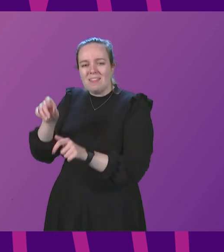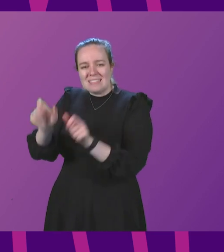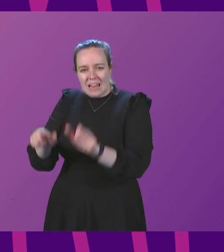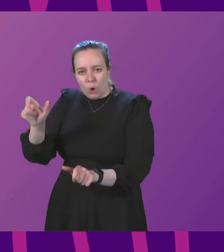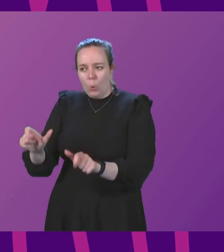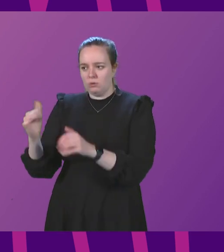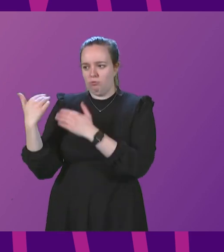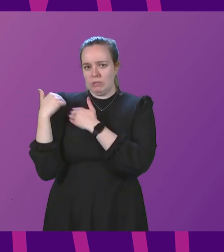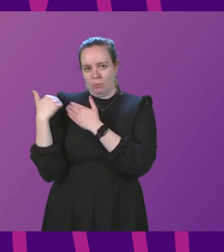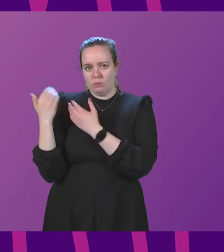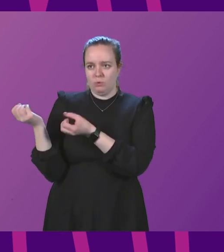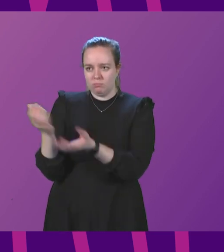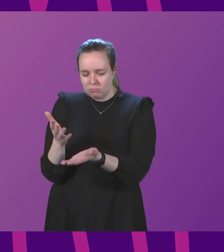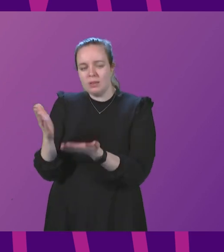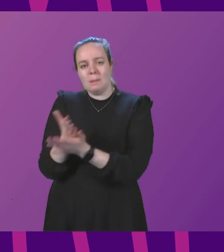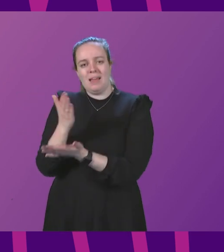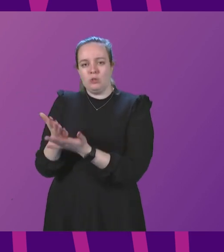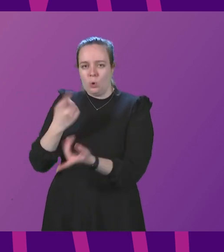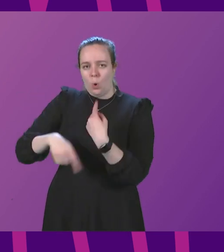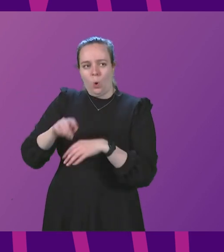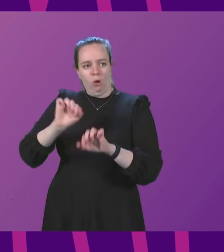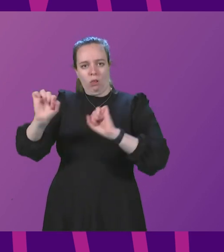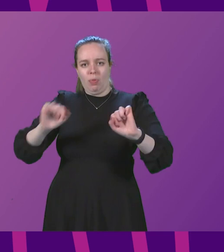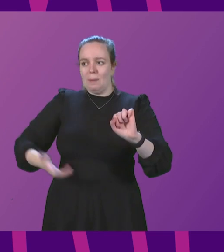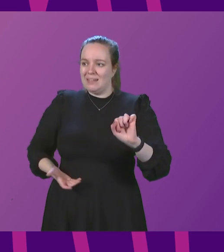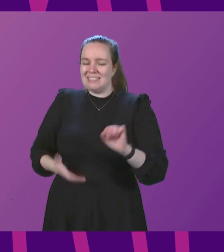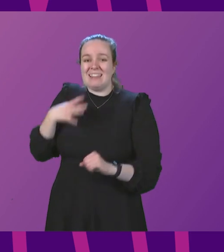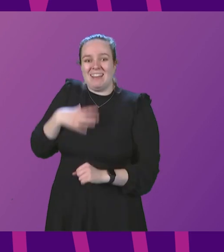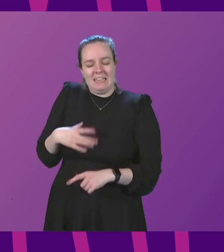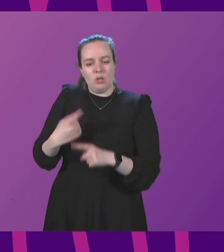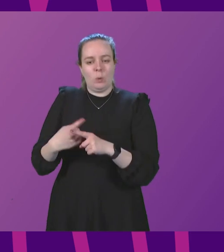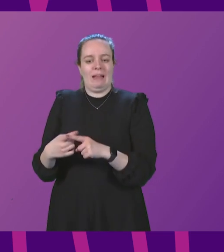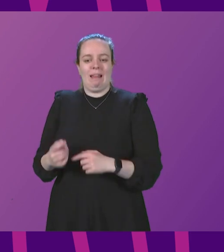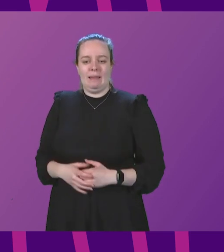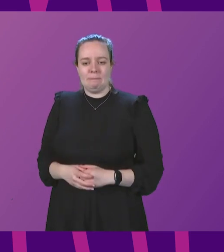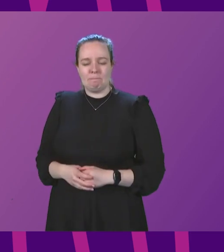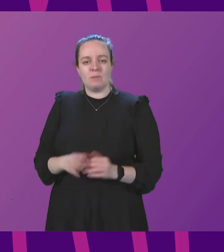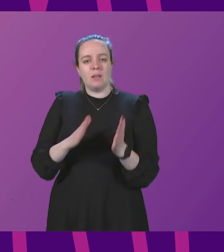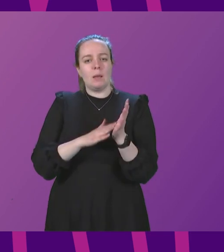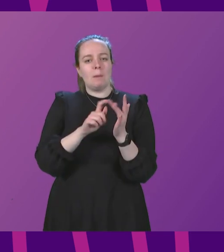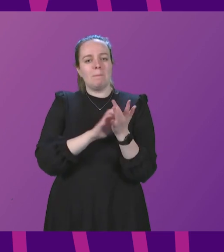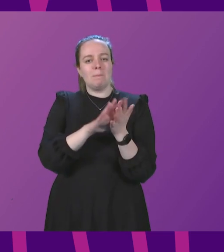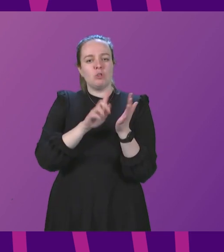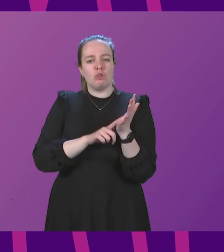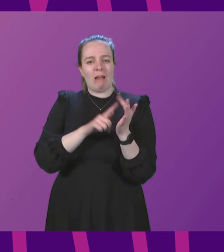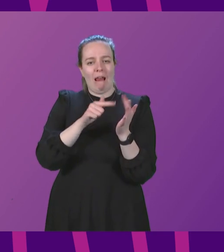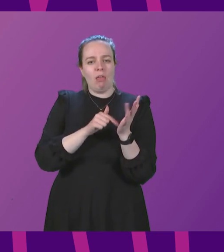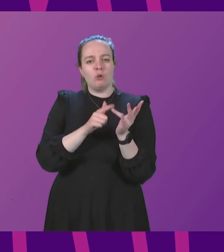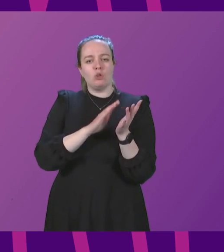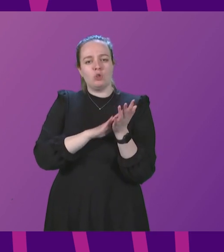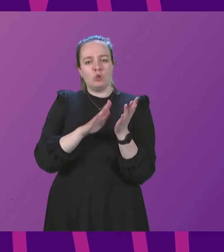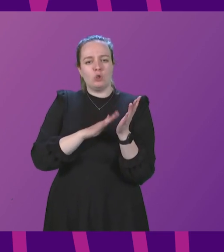responsible for delivering that to ensure all of it gets to the businesses that need it as quickly as possible Michelle Thompson to be followed by Sharon Dowie